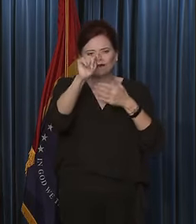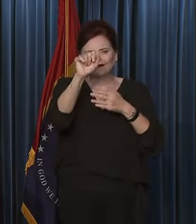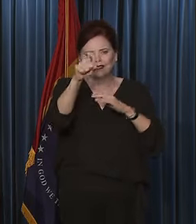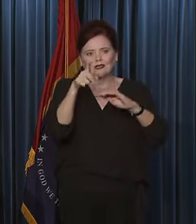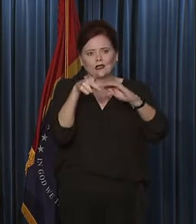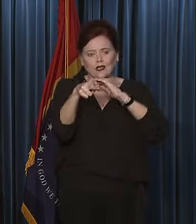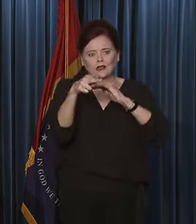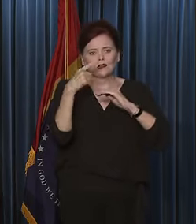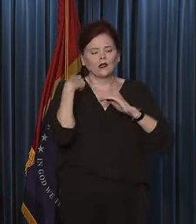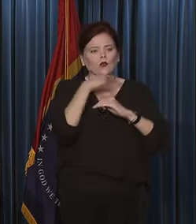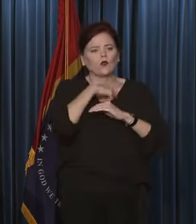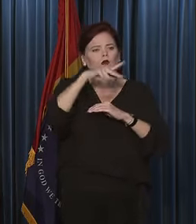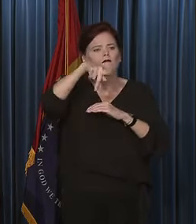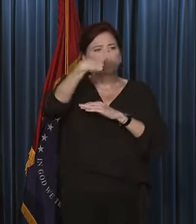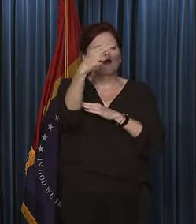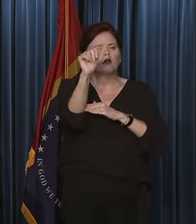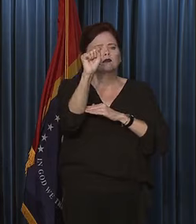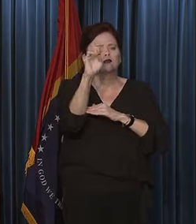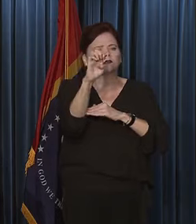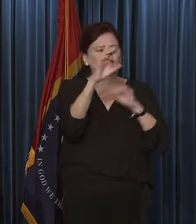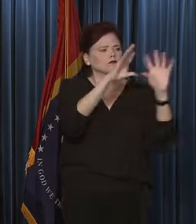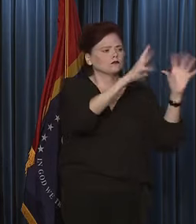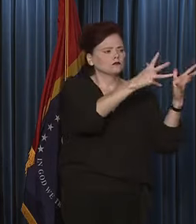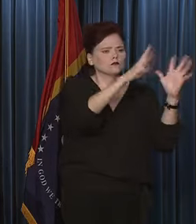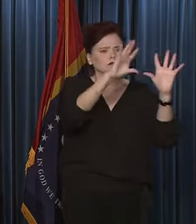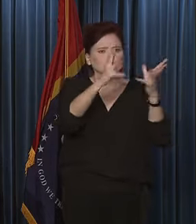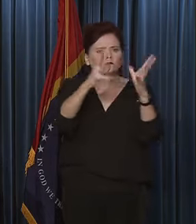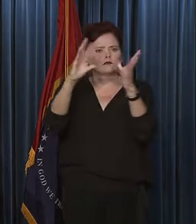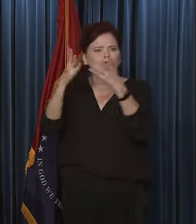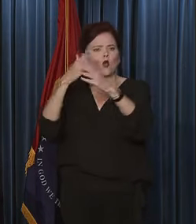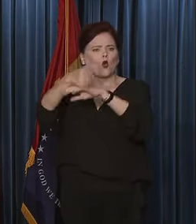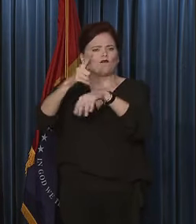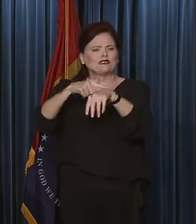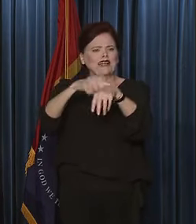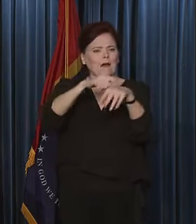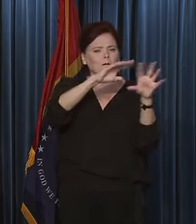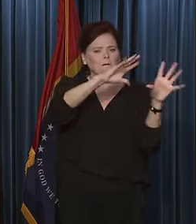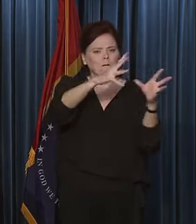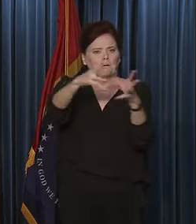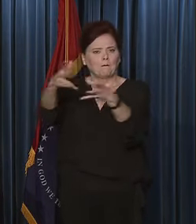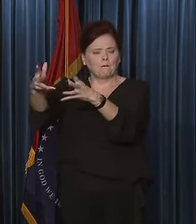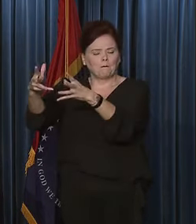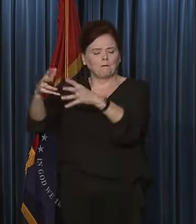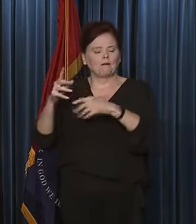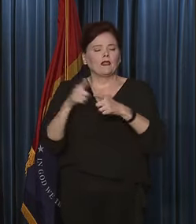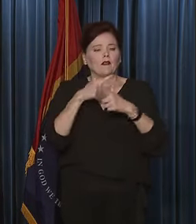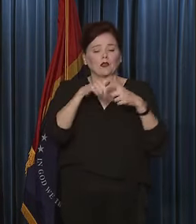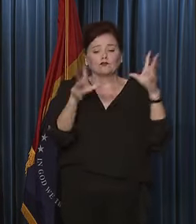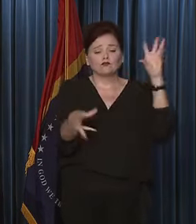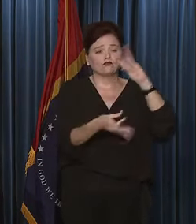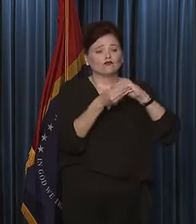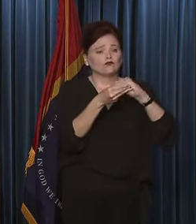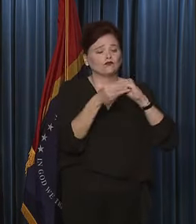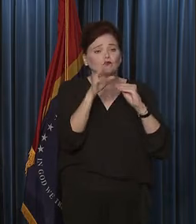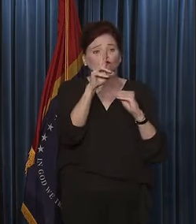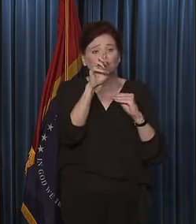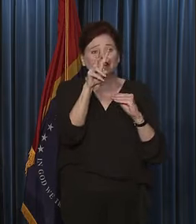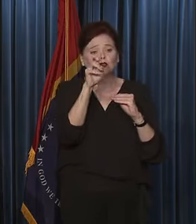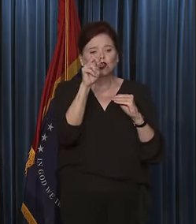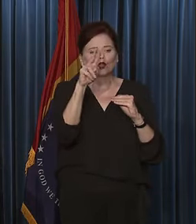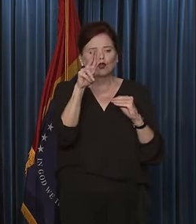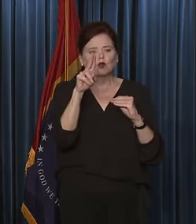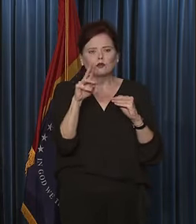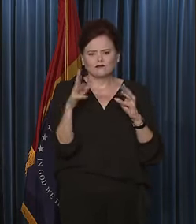We phased it in over time. And what's happened is total revenues have continued to